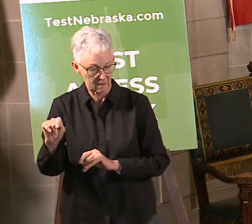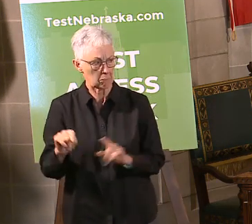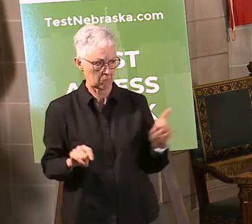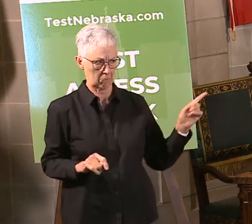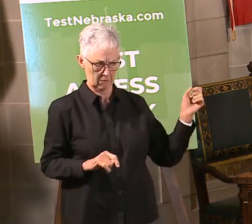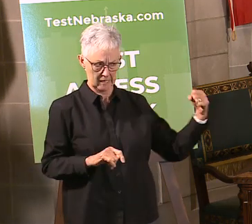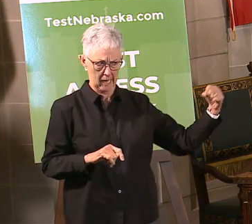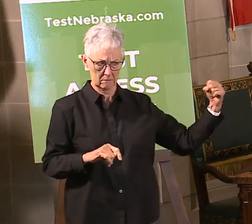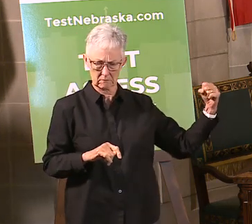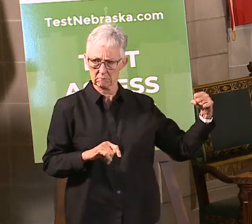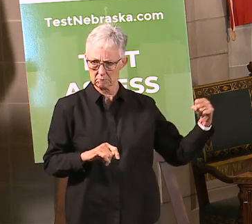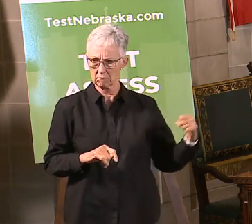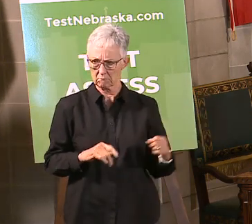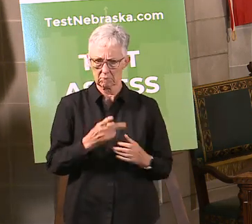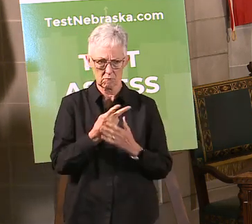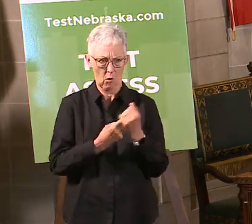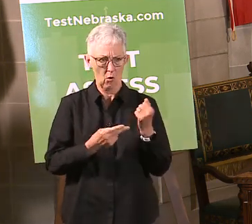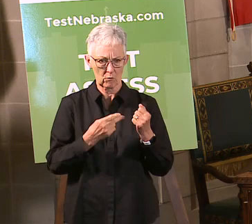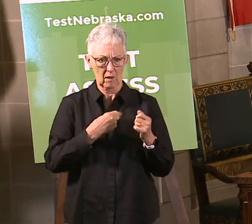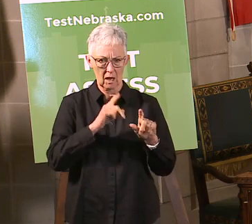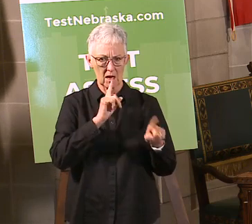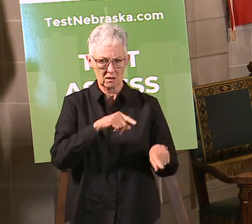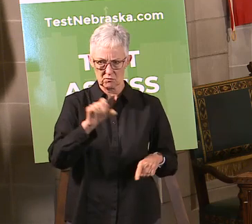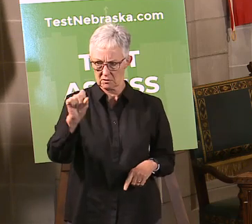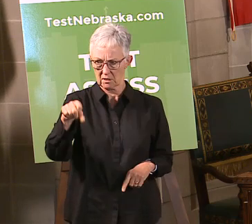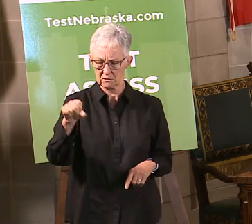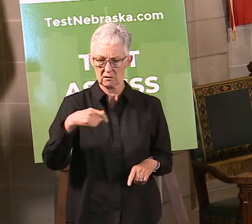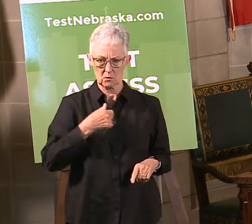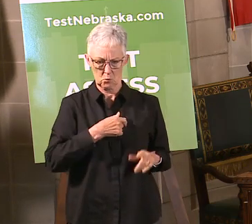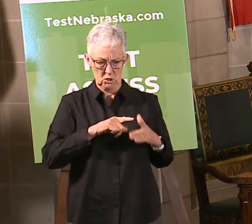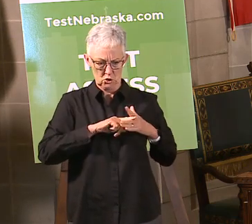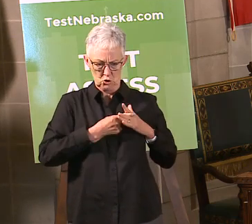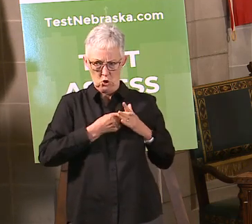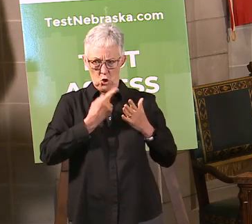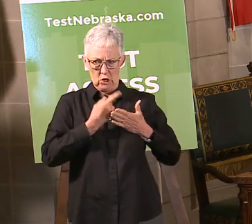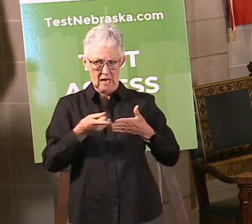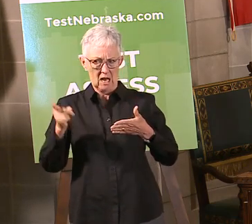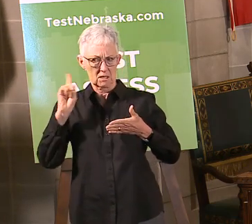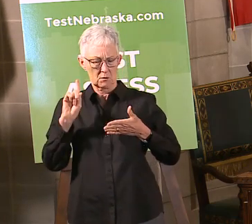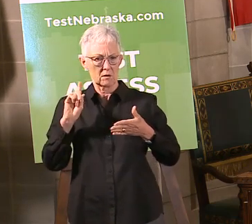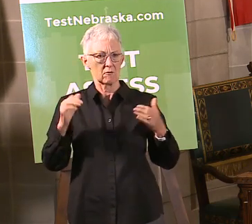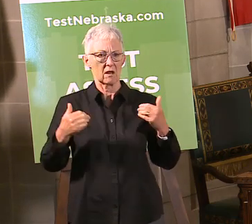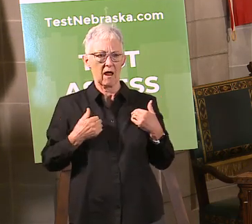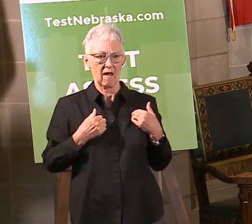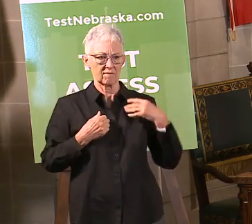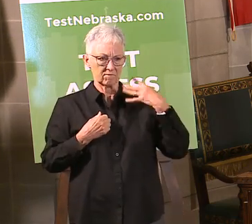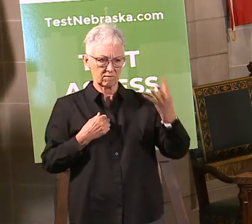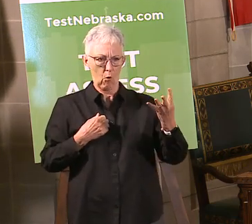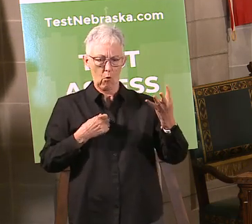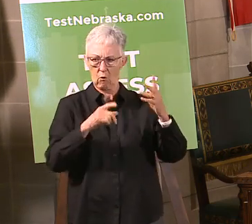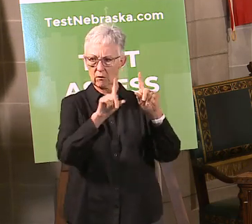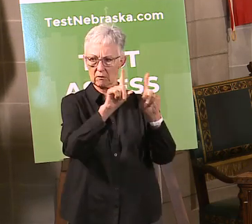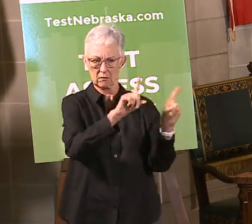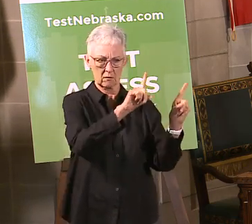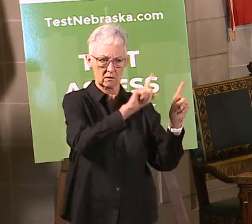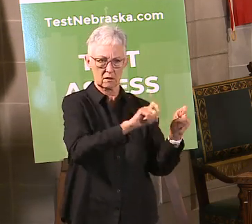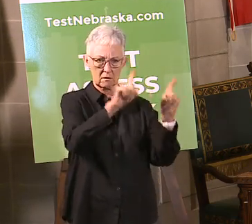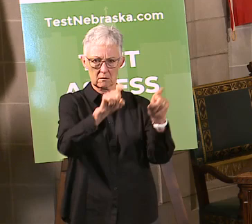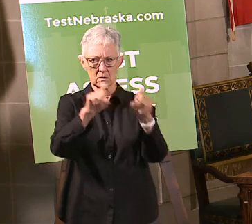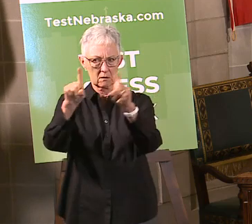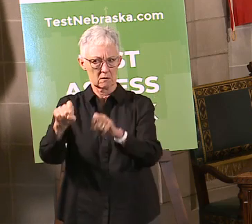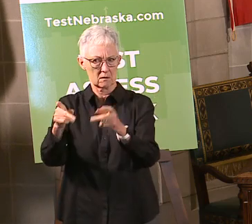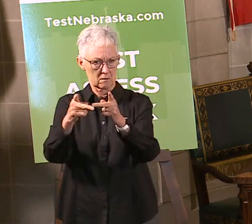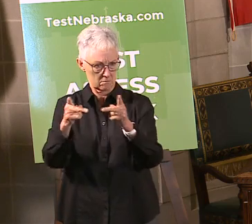last year, or last week, rather. As we start ramping this up, we've launched four of our mobile testing teams. So we're going to be